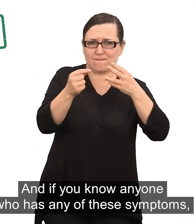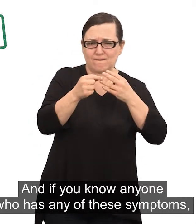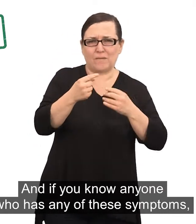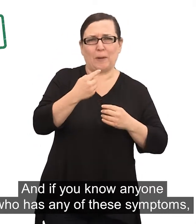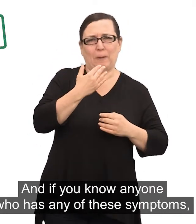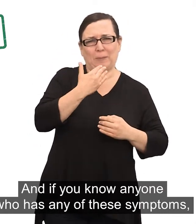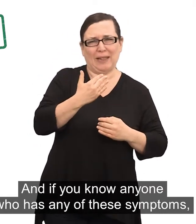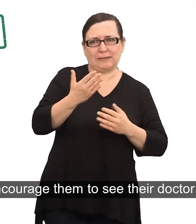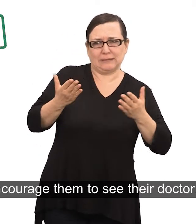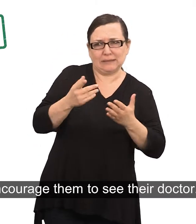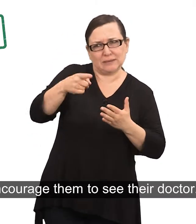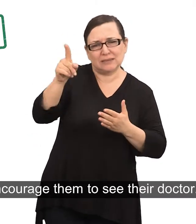encourage them to see their doctor.